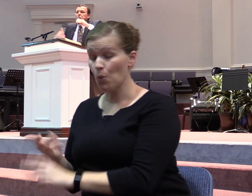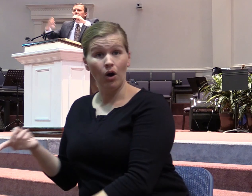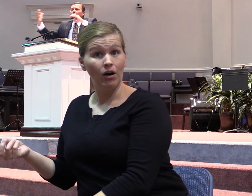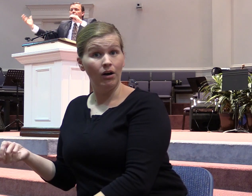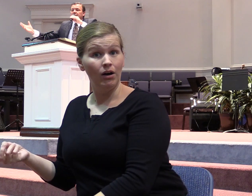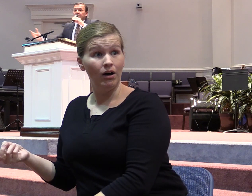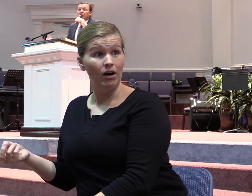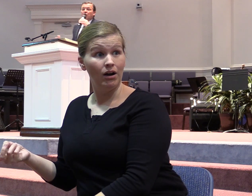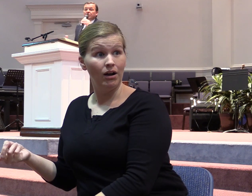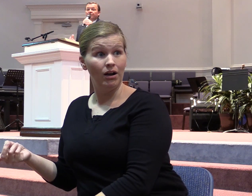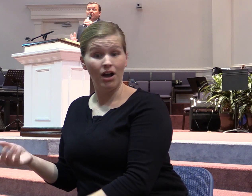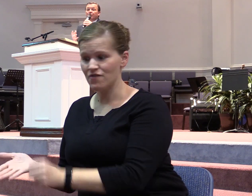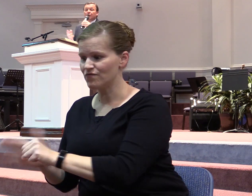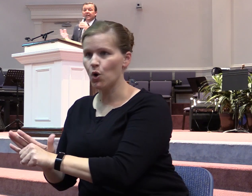exploding because of their greed.